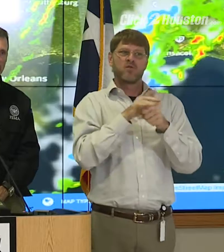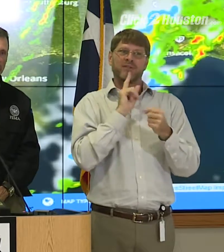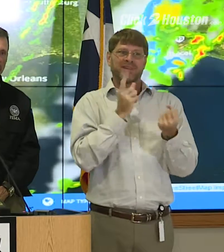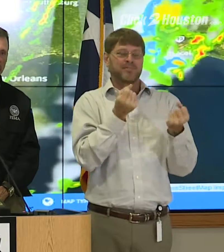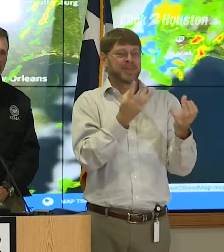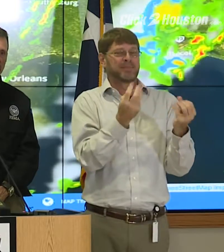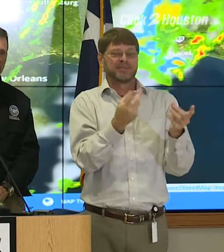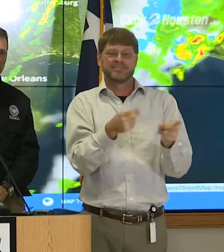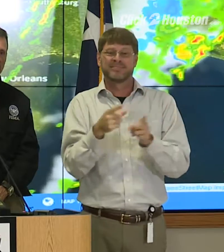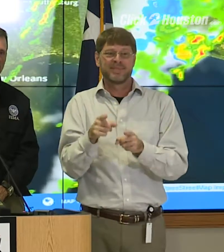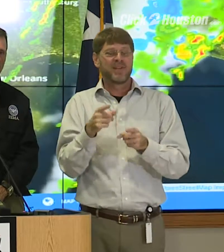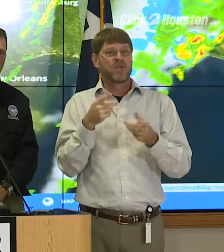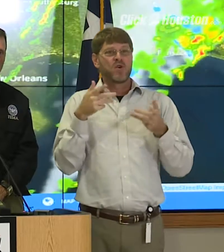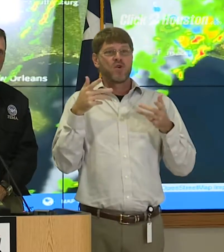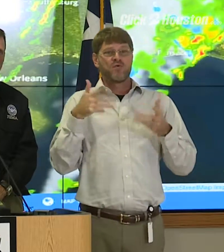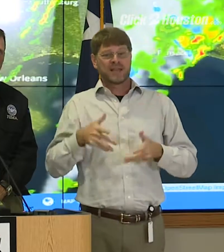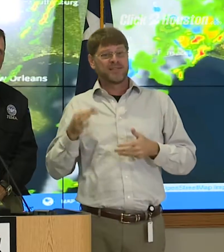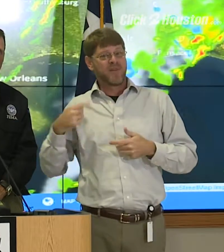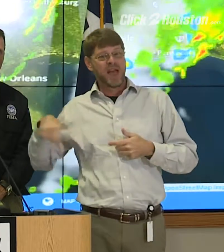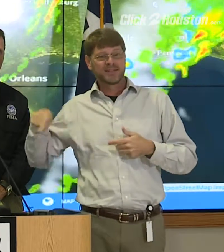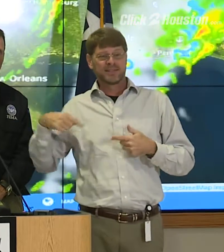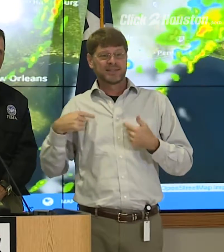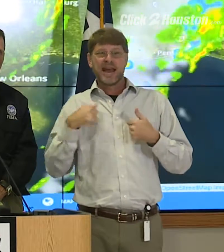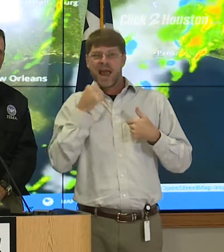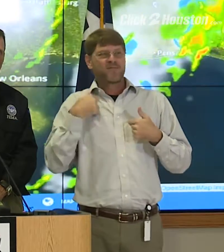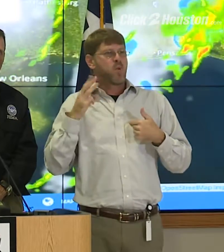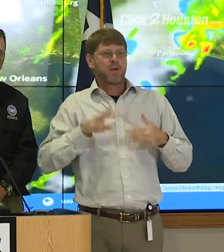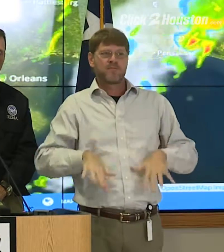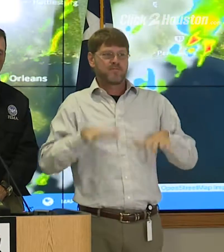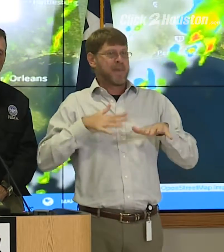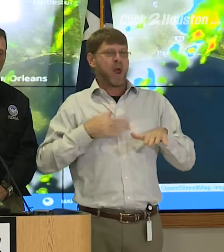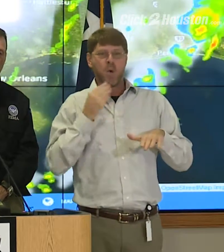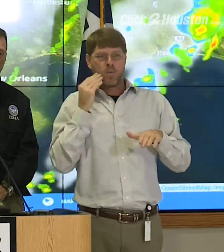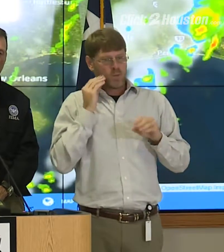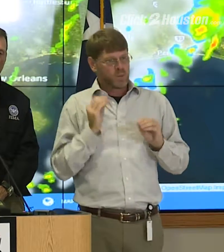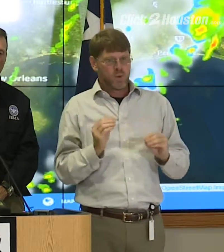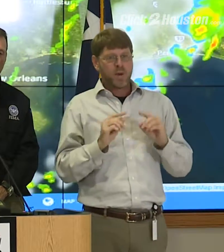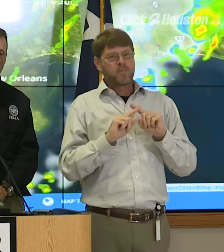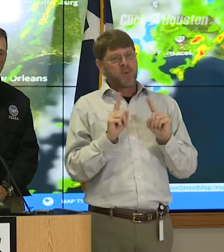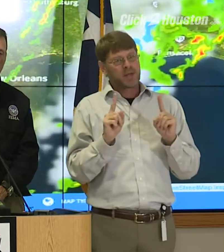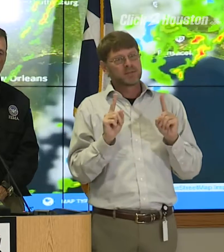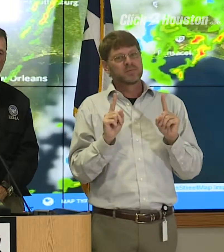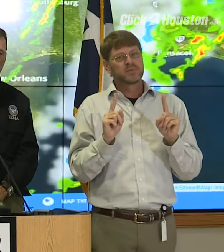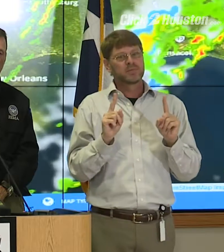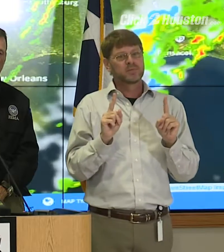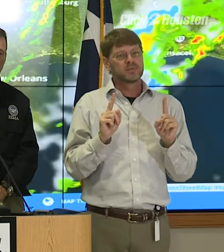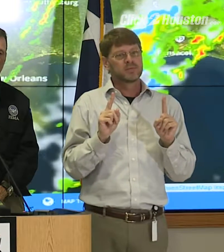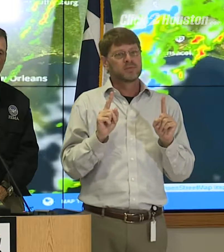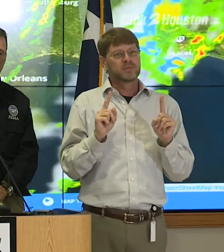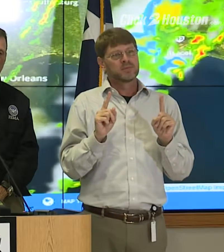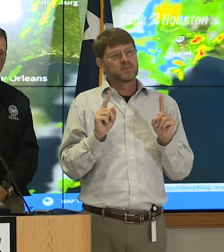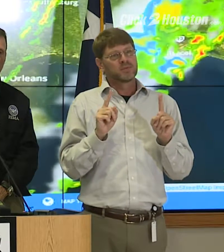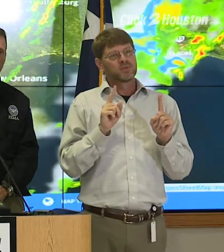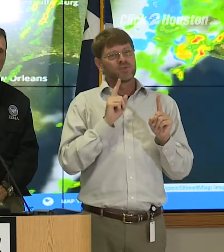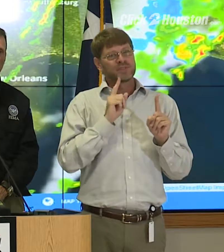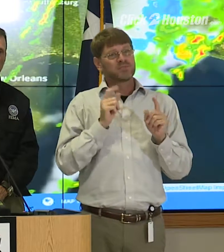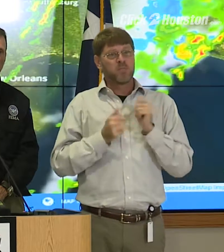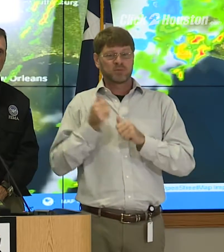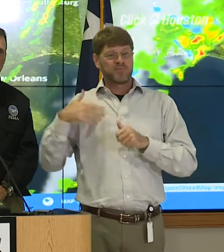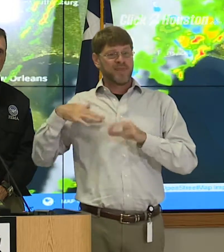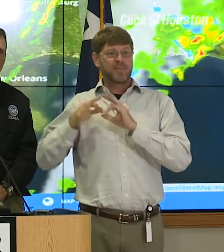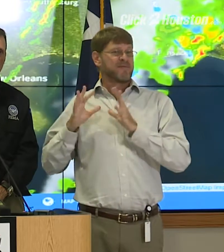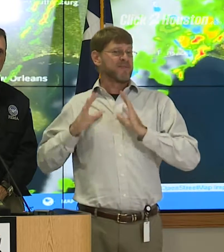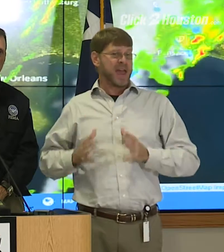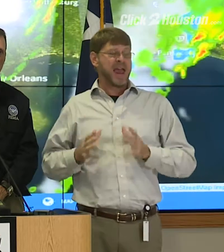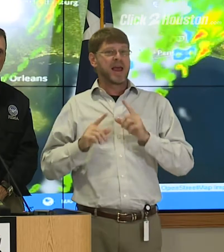many. Uh, the rest of us, uh, I didn't have water in my home. Uh, but, uh, you know, the rest of us are fine.